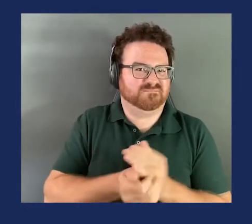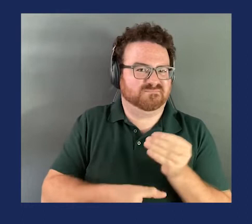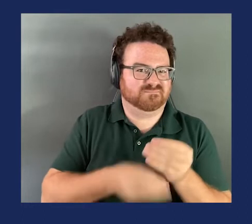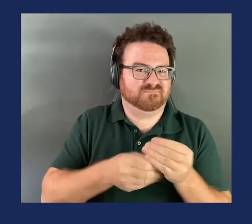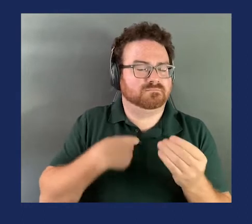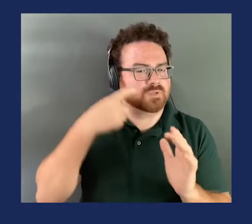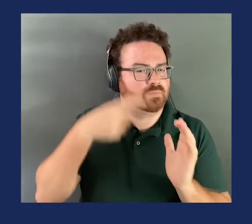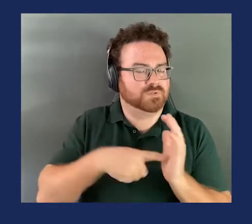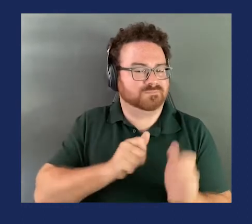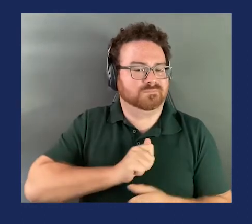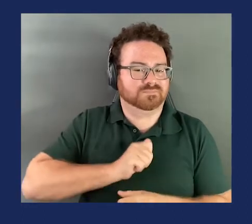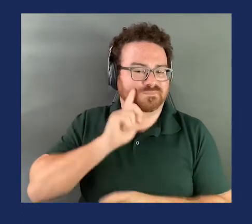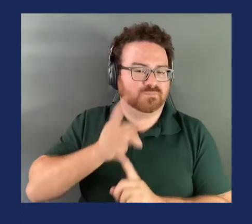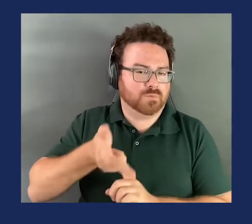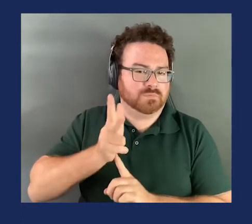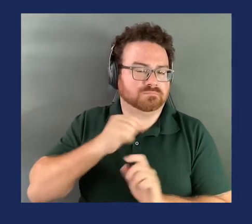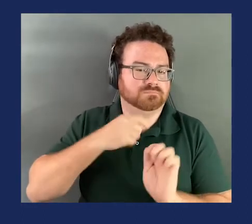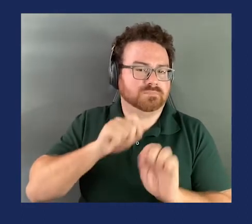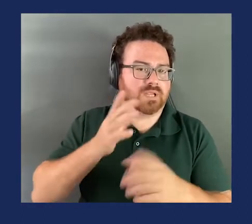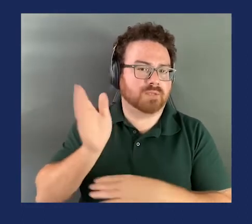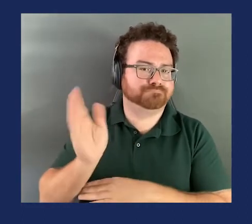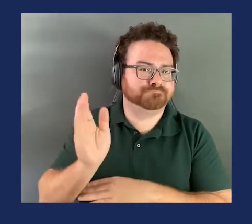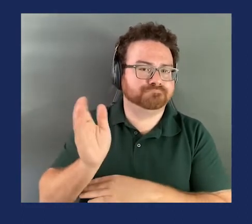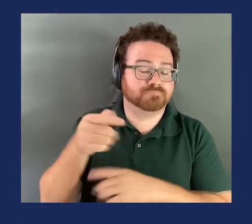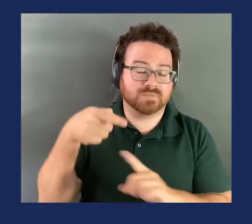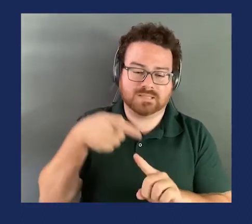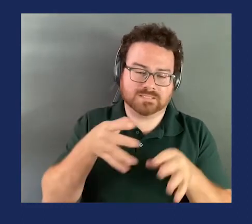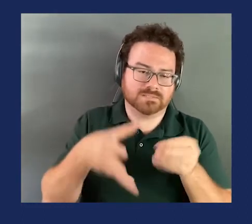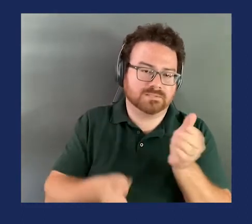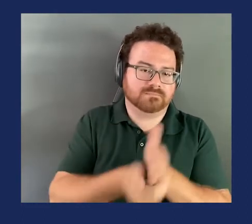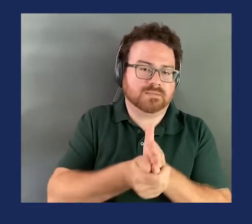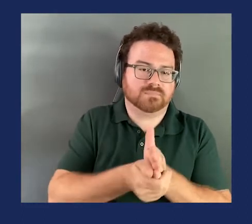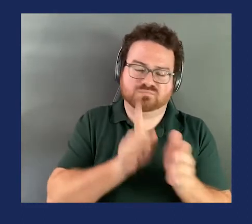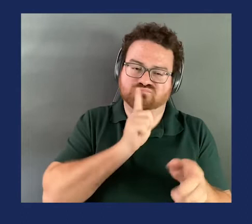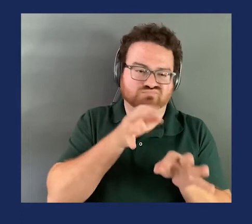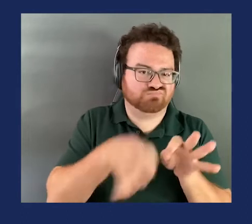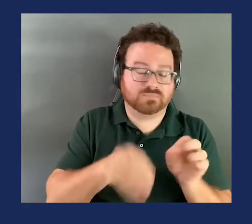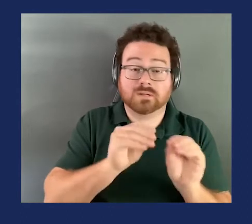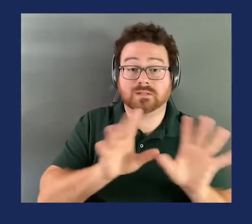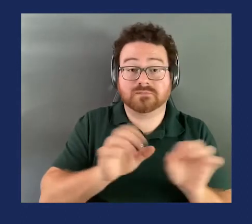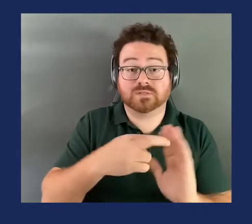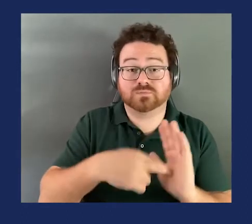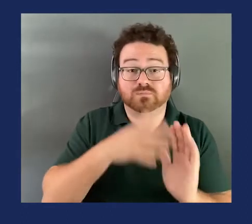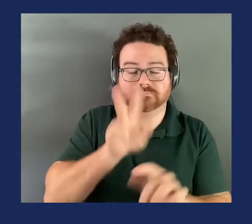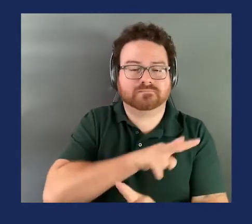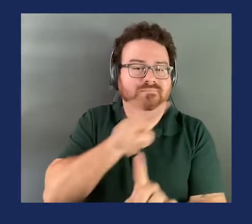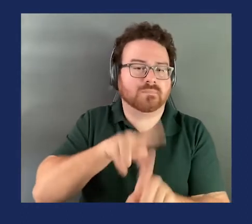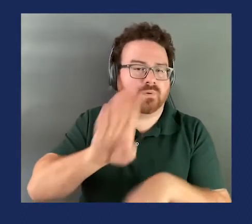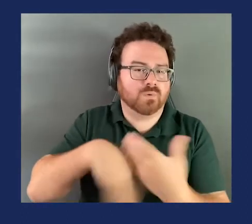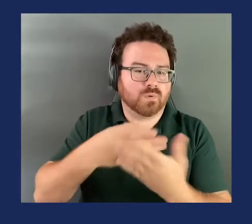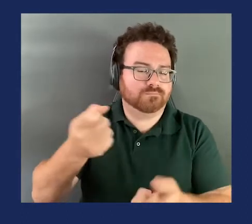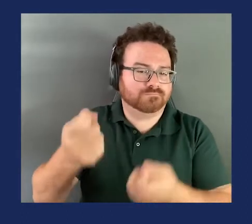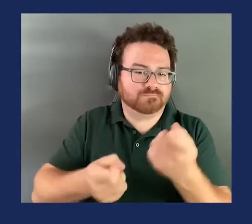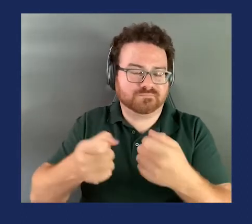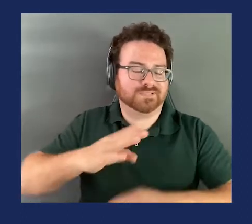myself for three minutes to introduce it. Now, this amendment is straightforward. clarifies that the rule applies to all vehicles that meet the definition